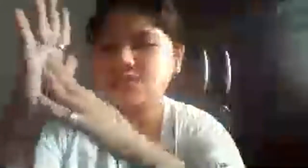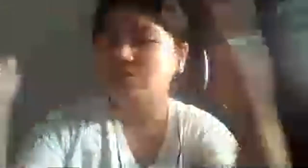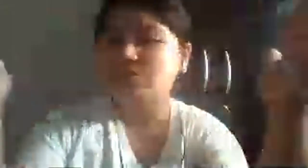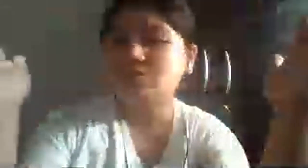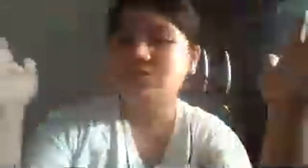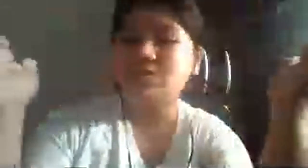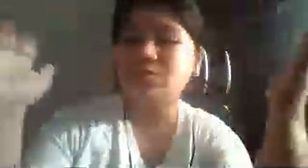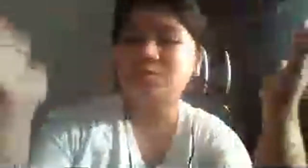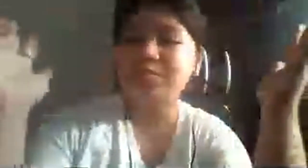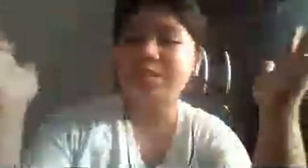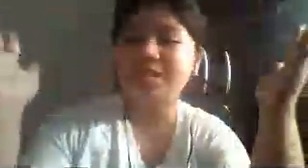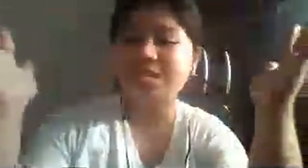Wooo, Philippines